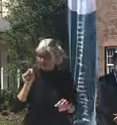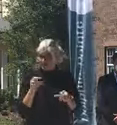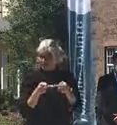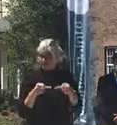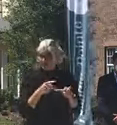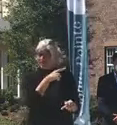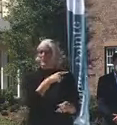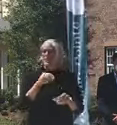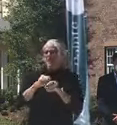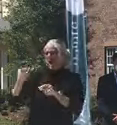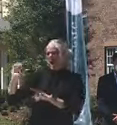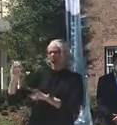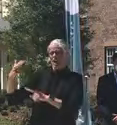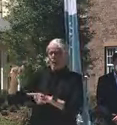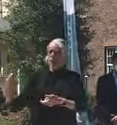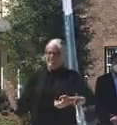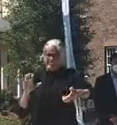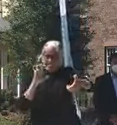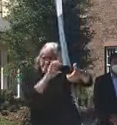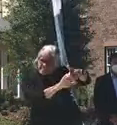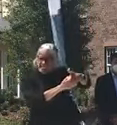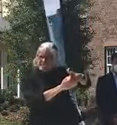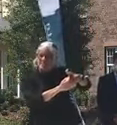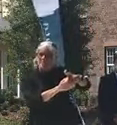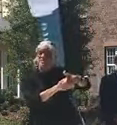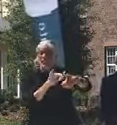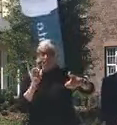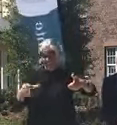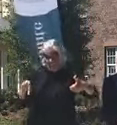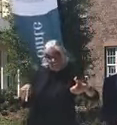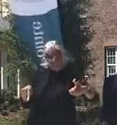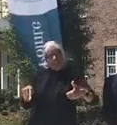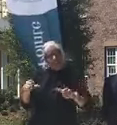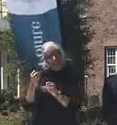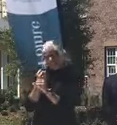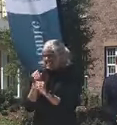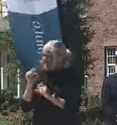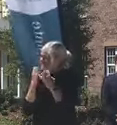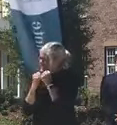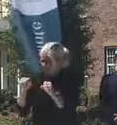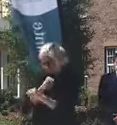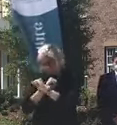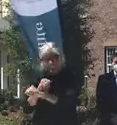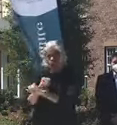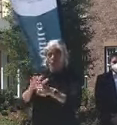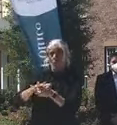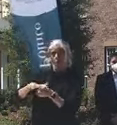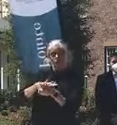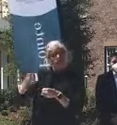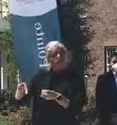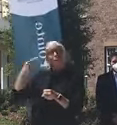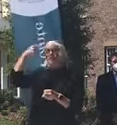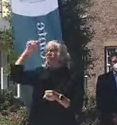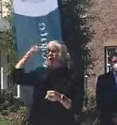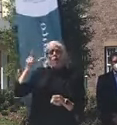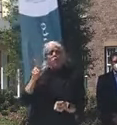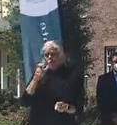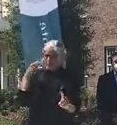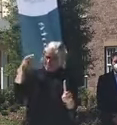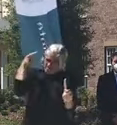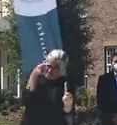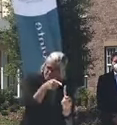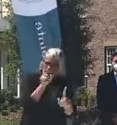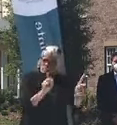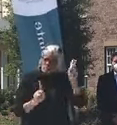have partnered, and this here is a secure location that will exclusively care for medically stable COVID-positive